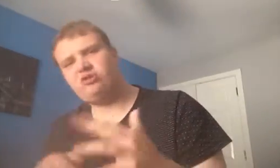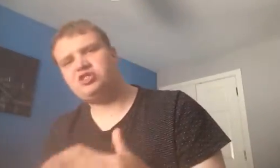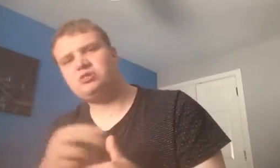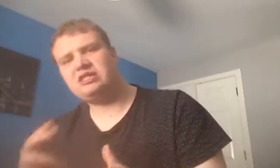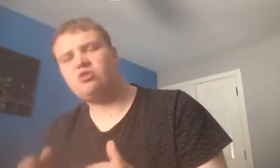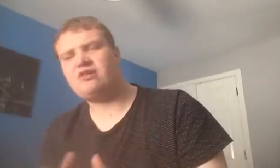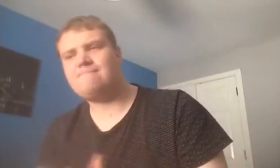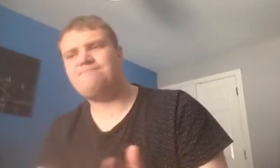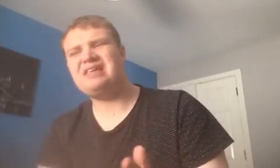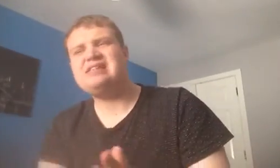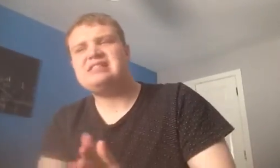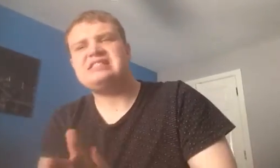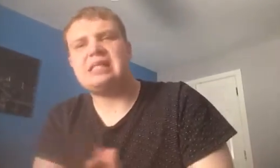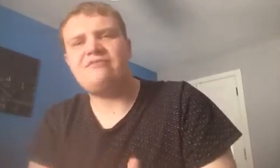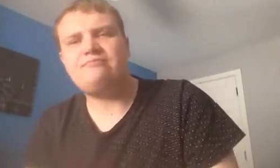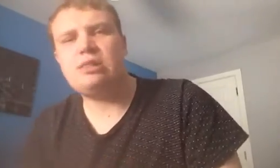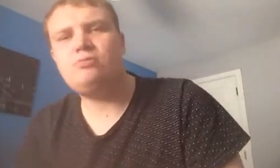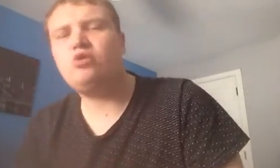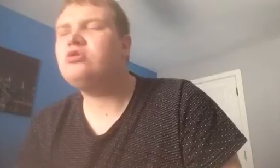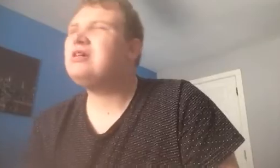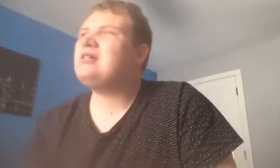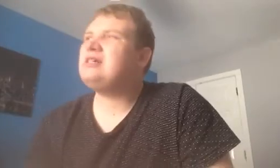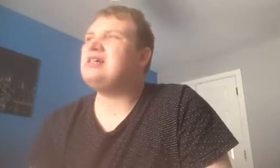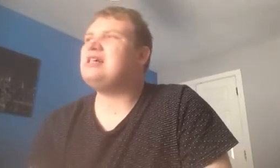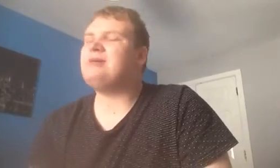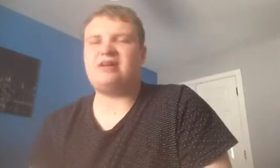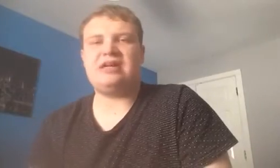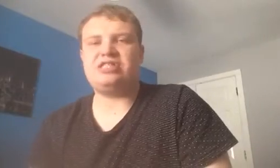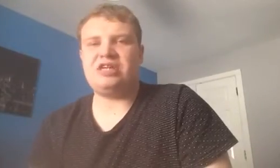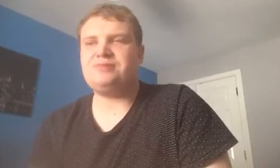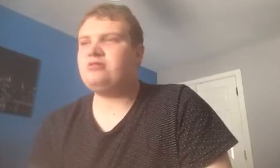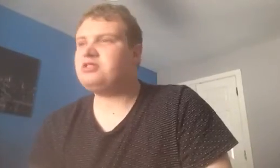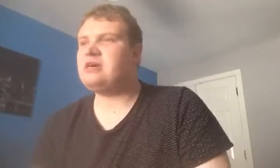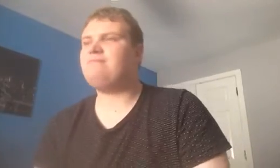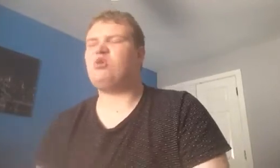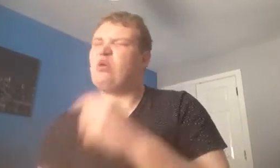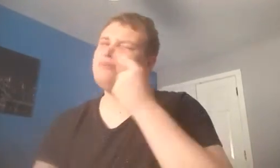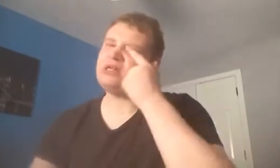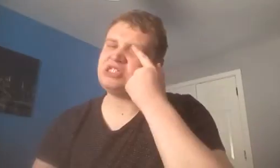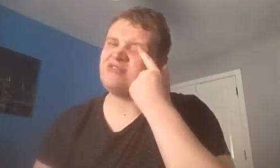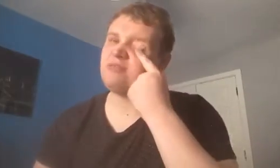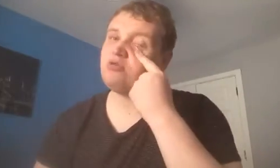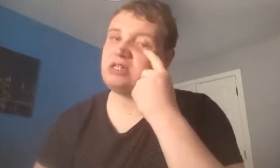Croatian league with Slavin Belupo, I think that's how that's pronounced, 1.7 million